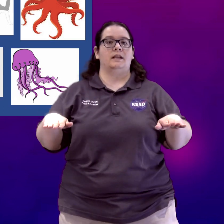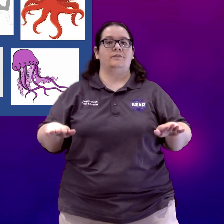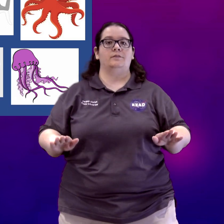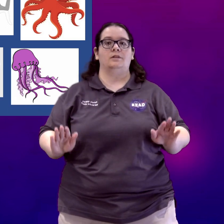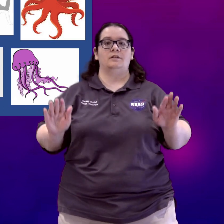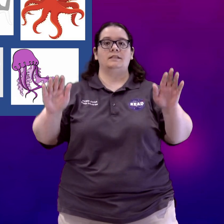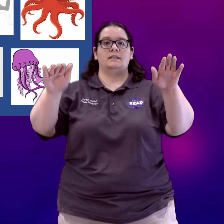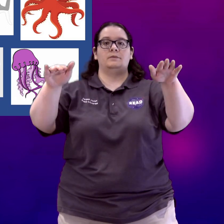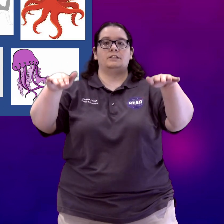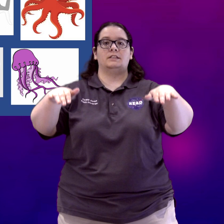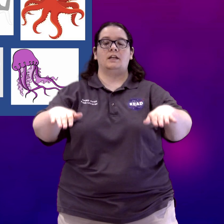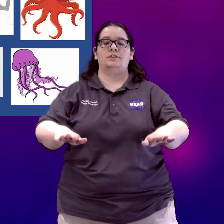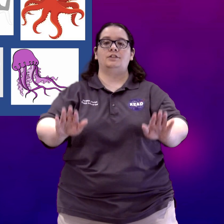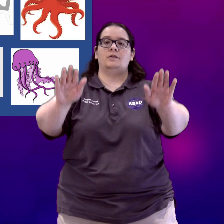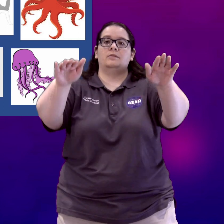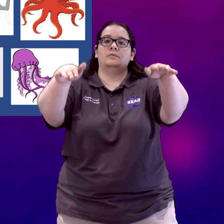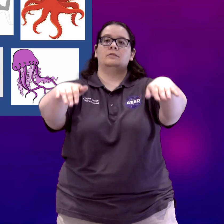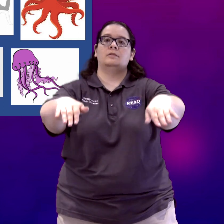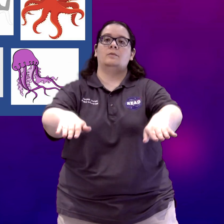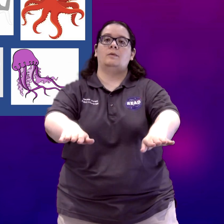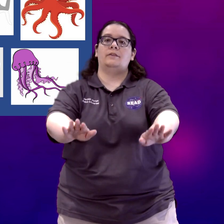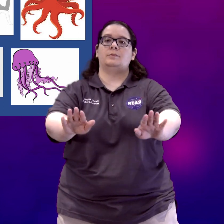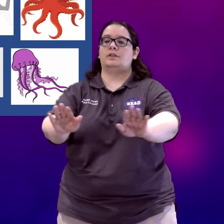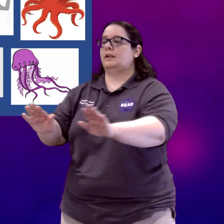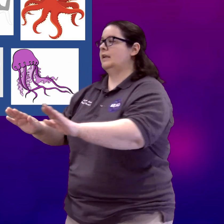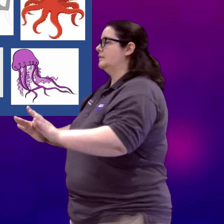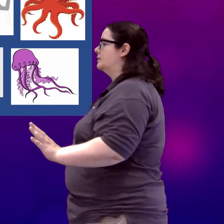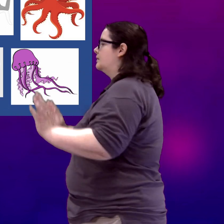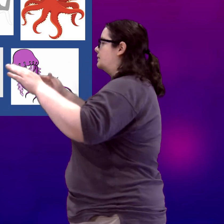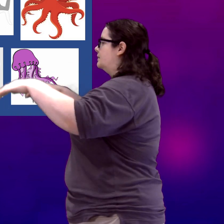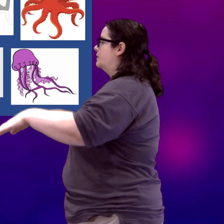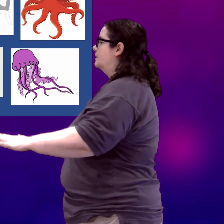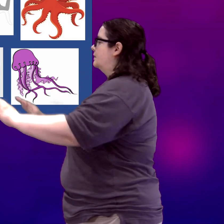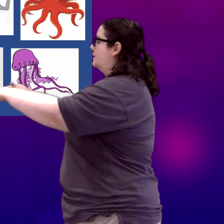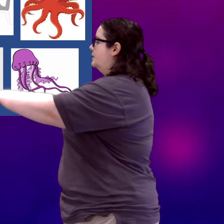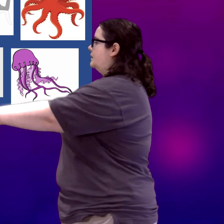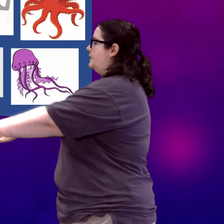sign for sea, which is to kind of show waves with your hands. Sea.